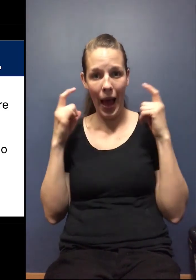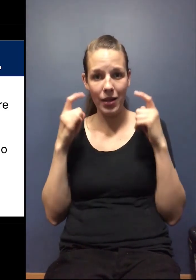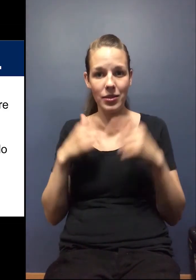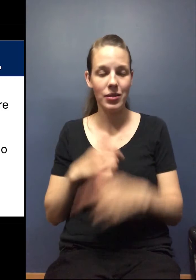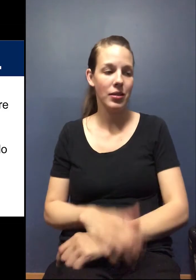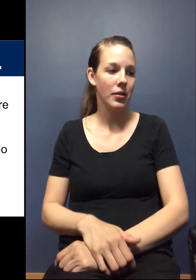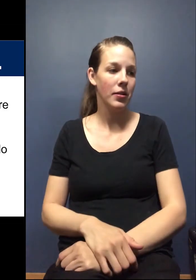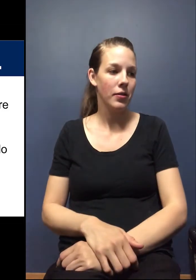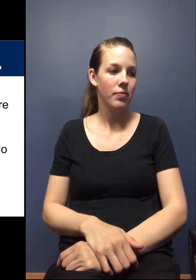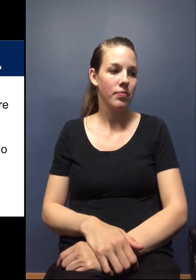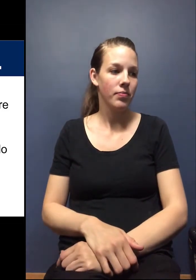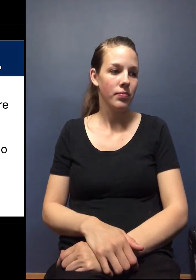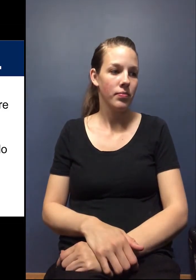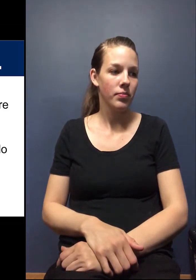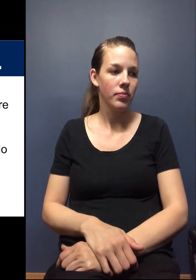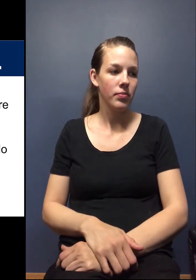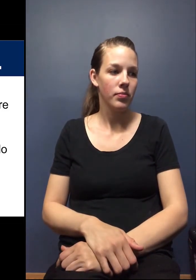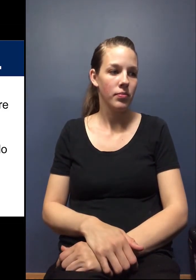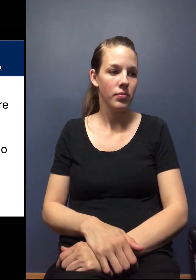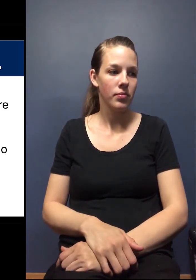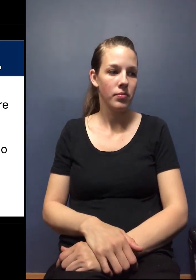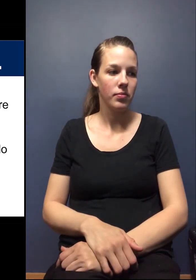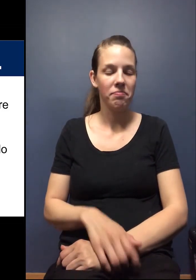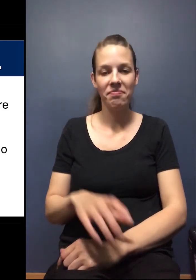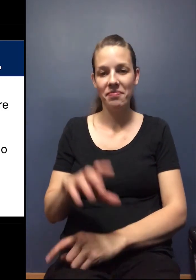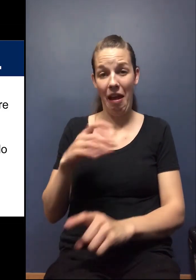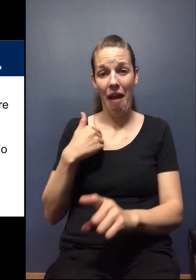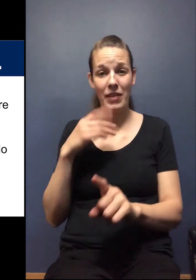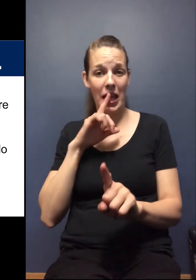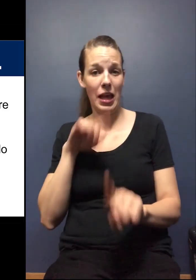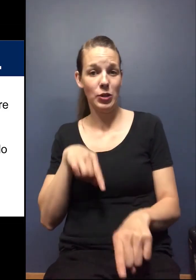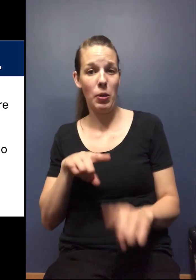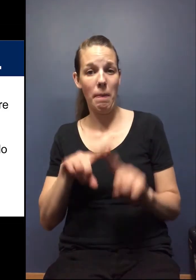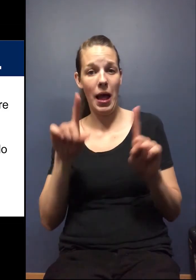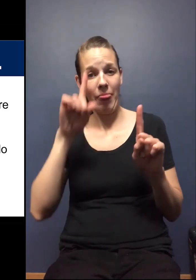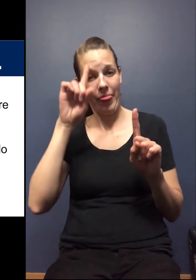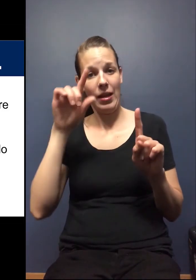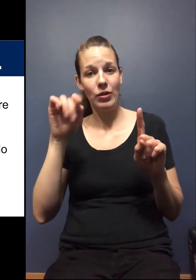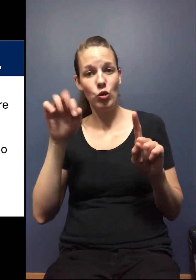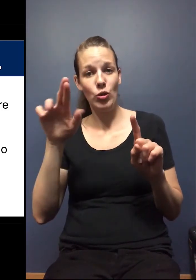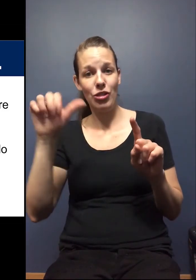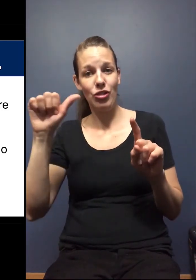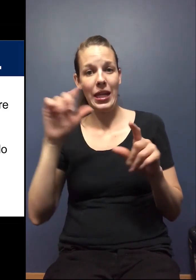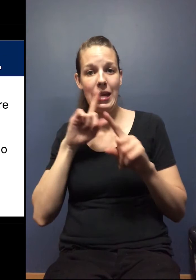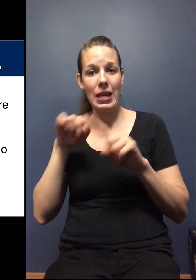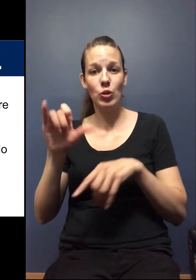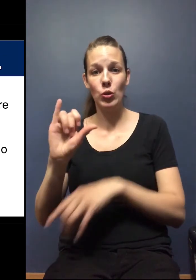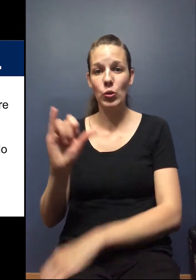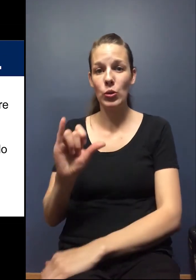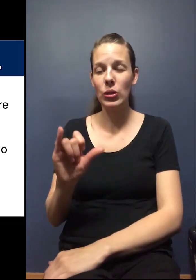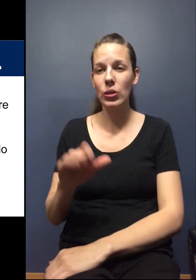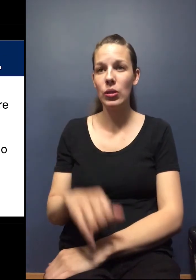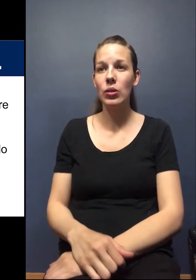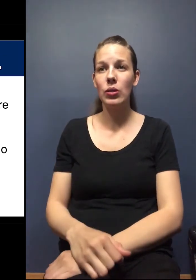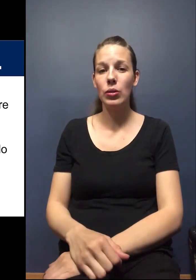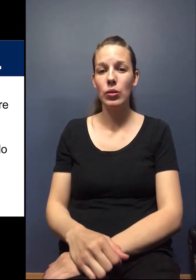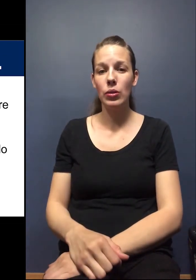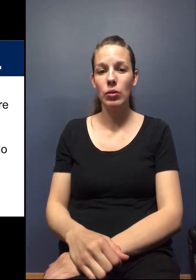Um, I, I have an answer, but I, I think Trisha can probably answer this one as well.